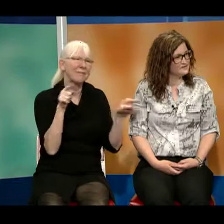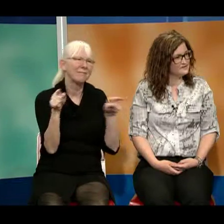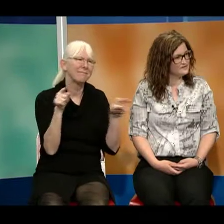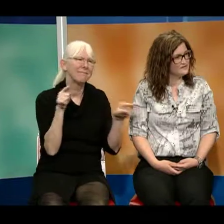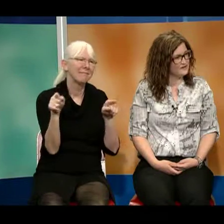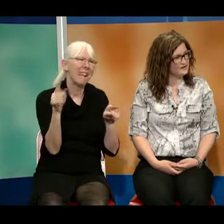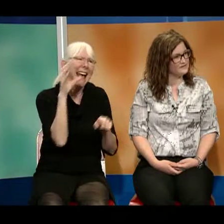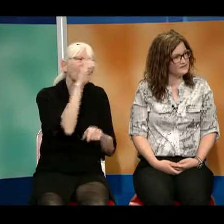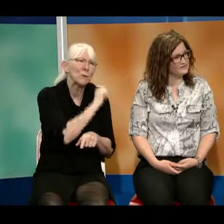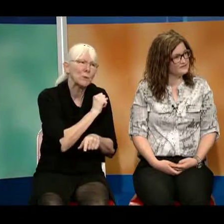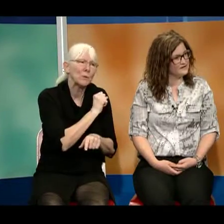Right.